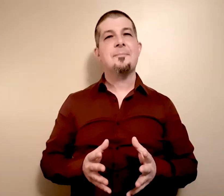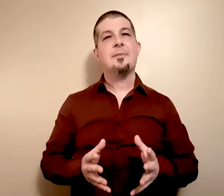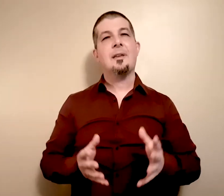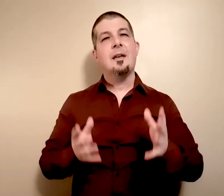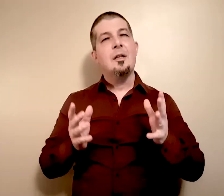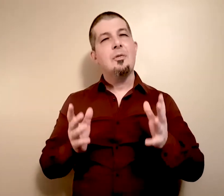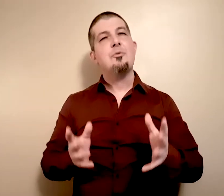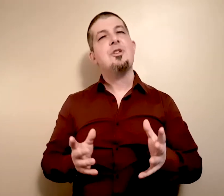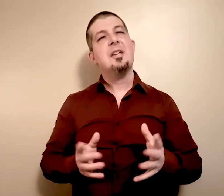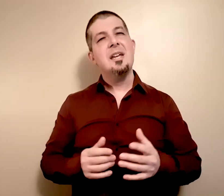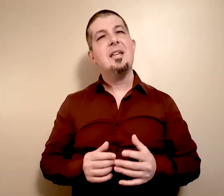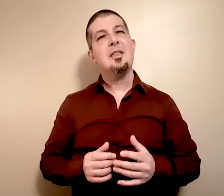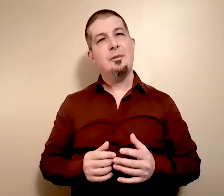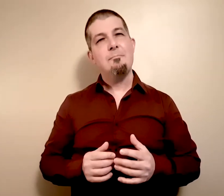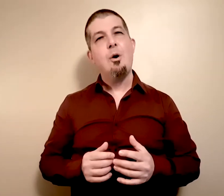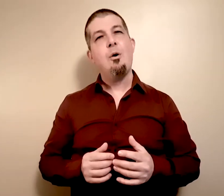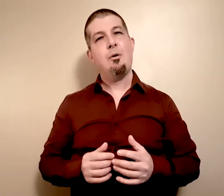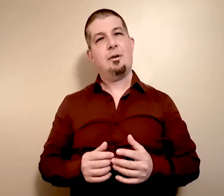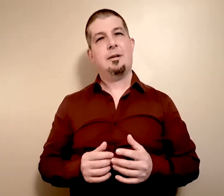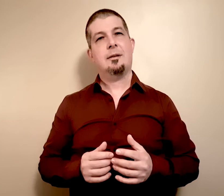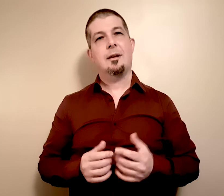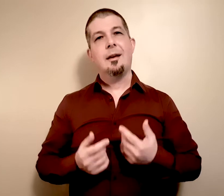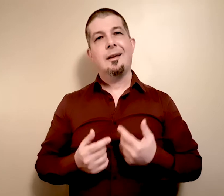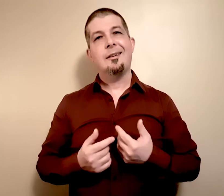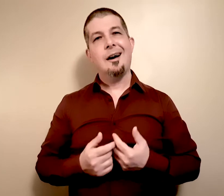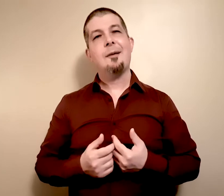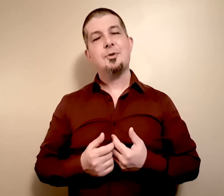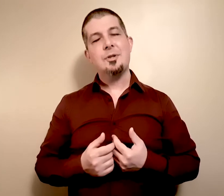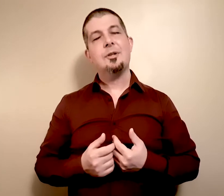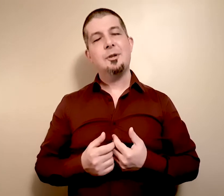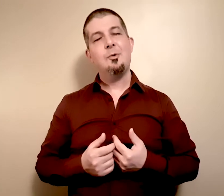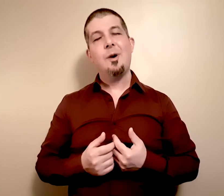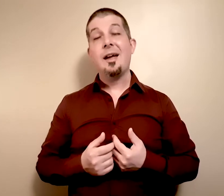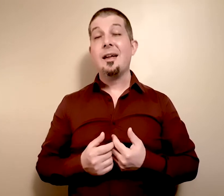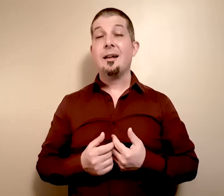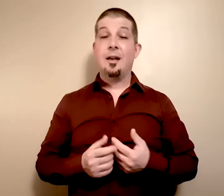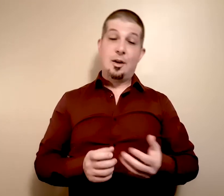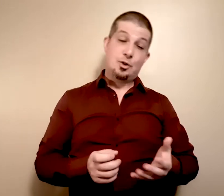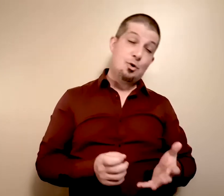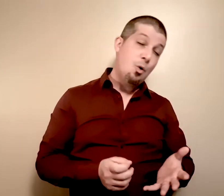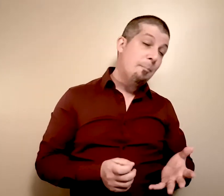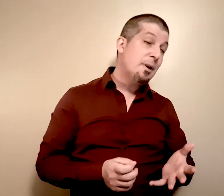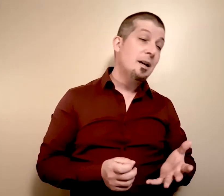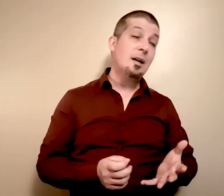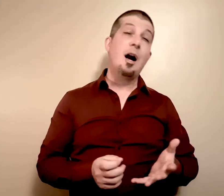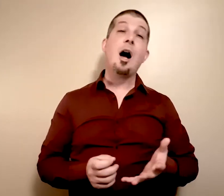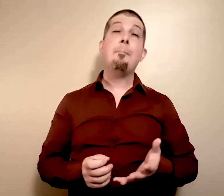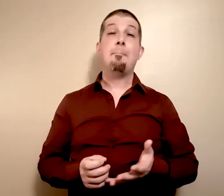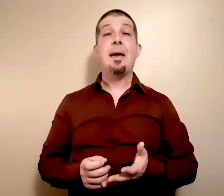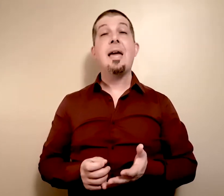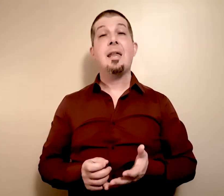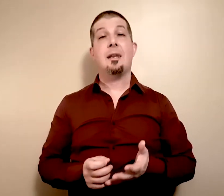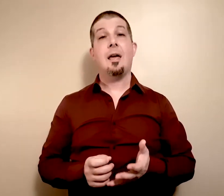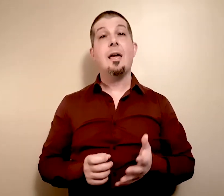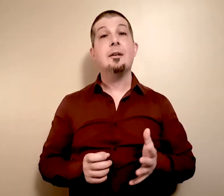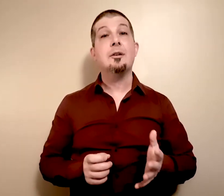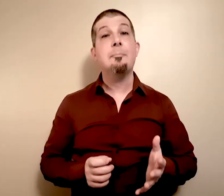Three in the morning and I'm still awake. So I pick up a pen and a